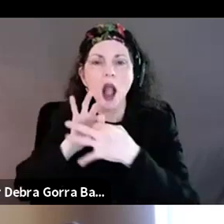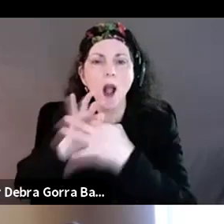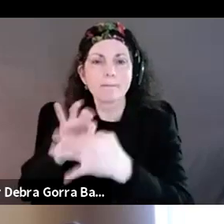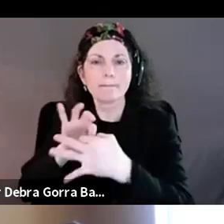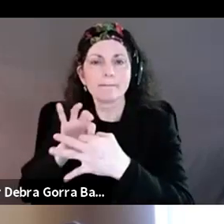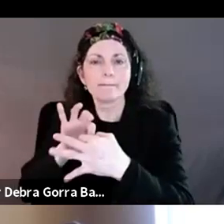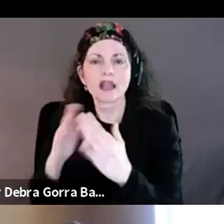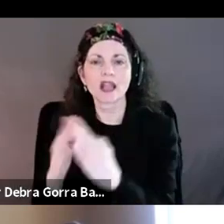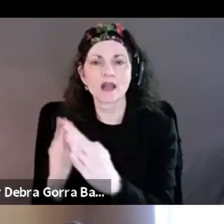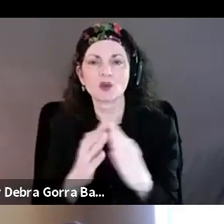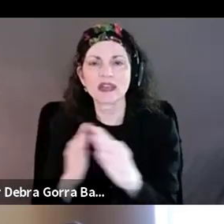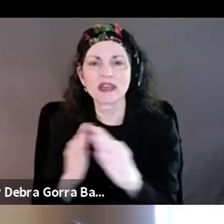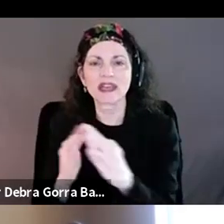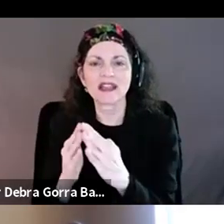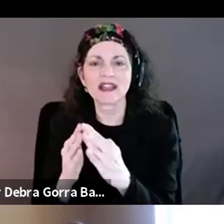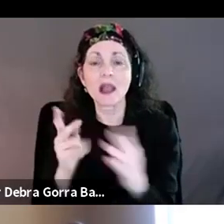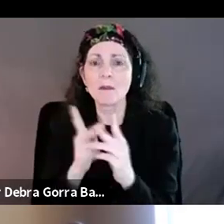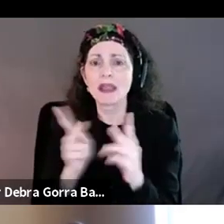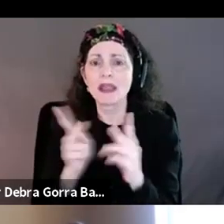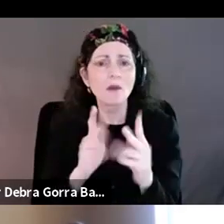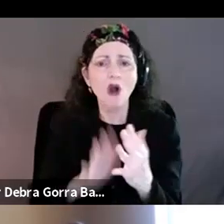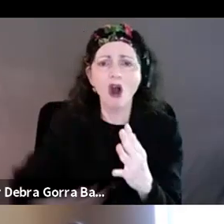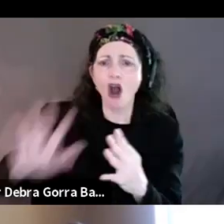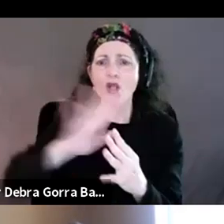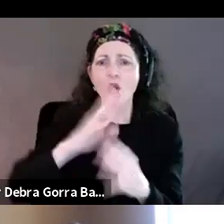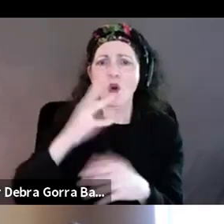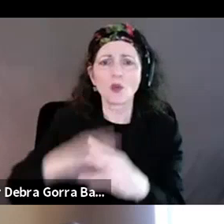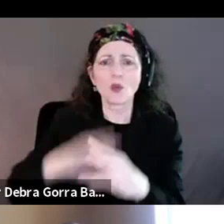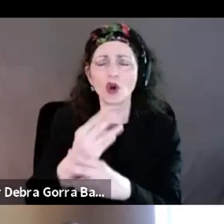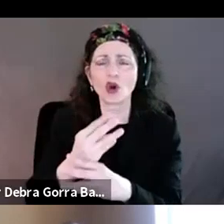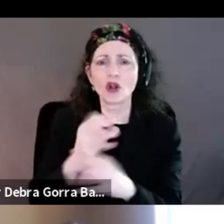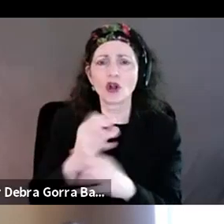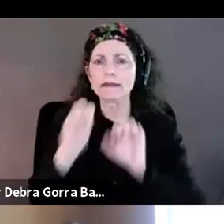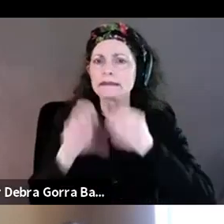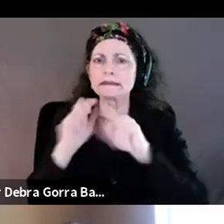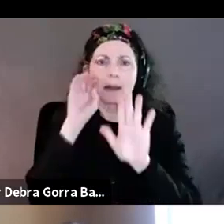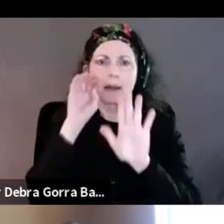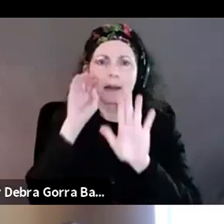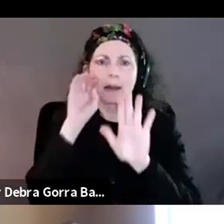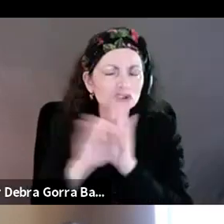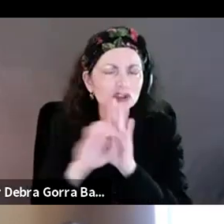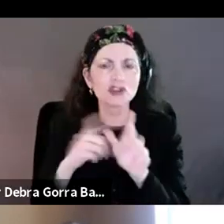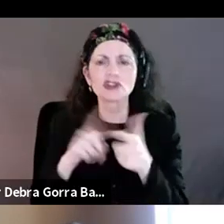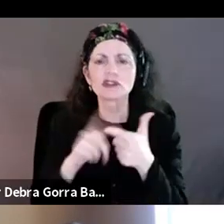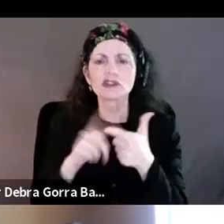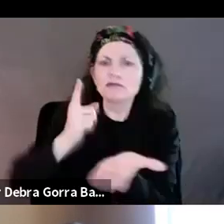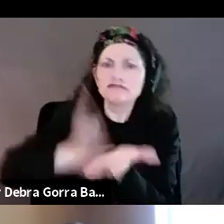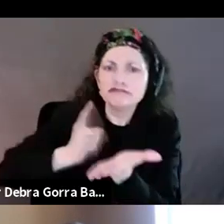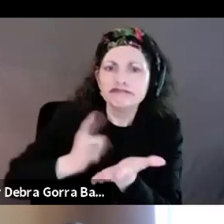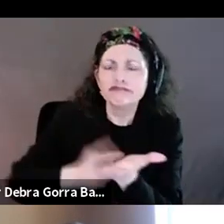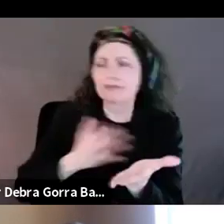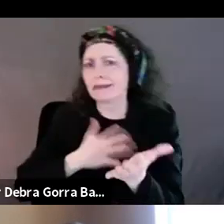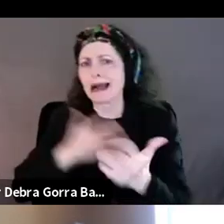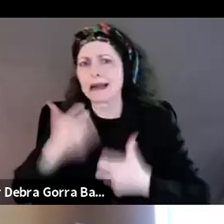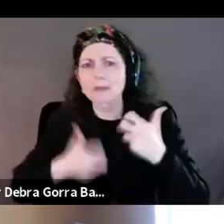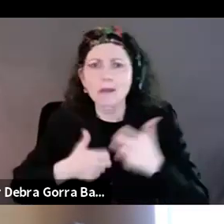world, sending photographs, introducing themselves, talking about their issues. And, you know, that,